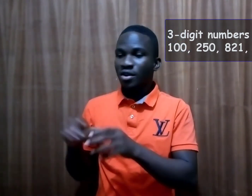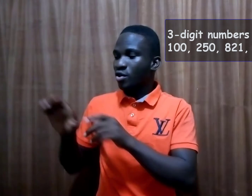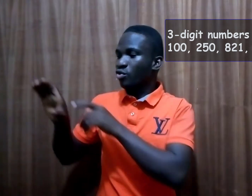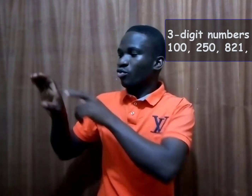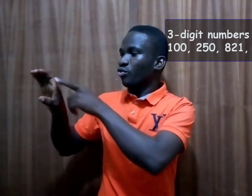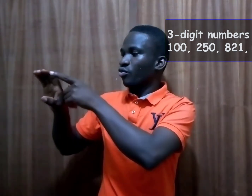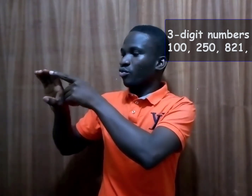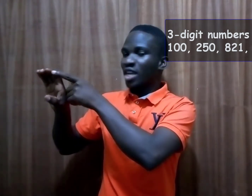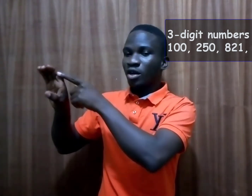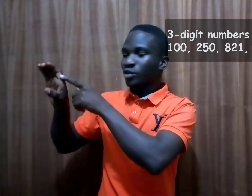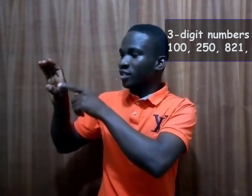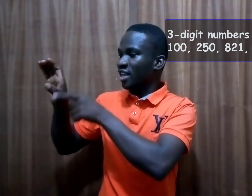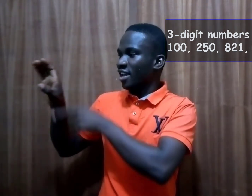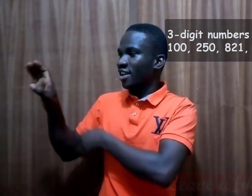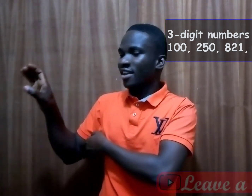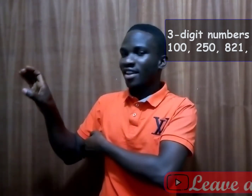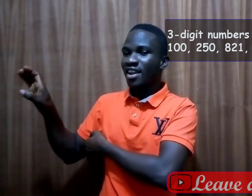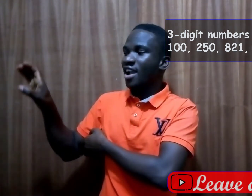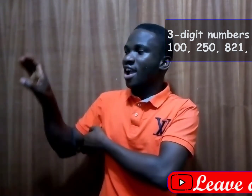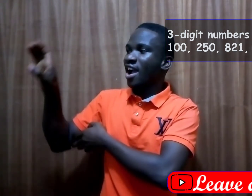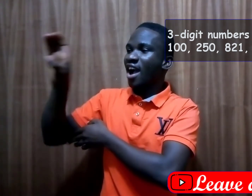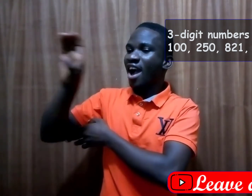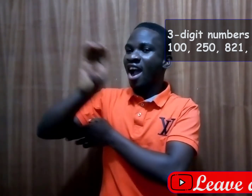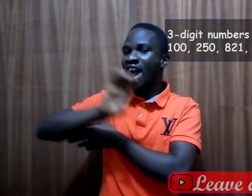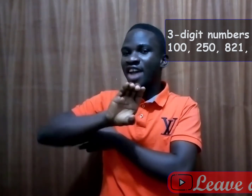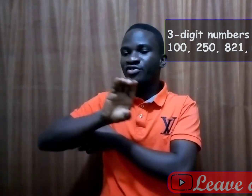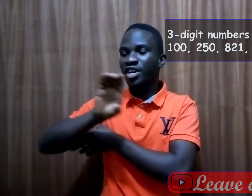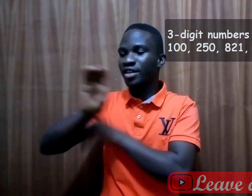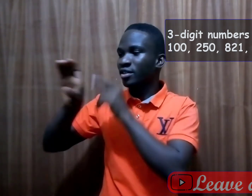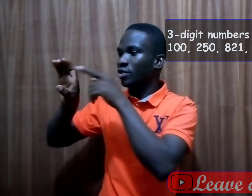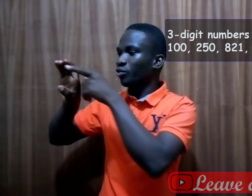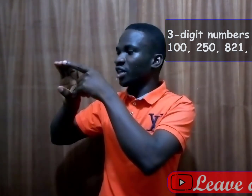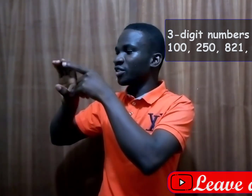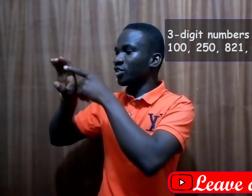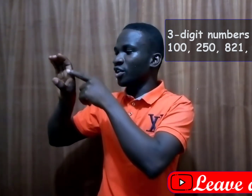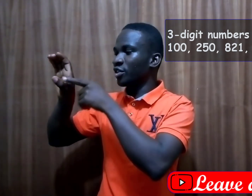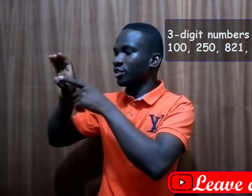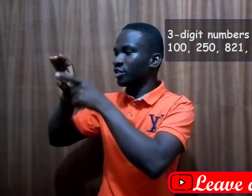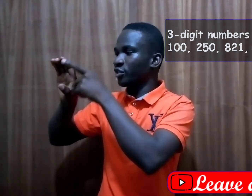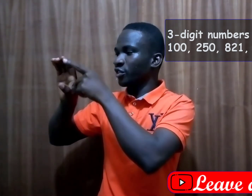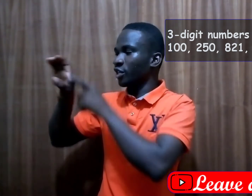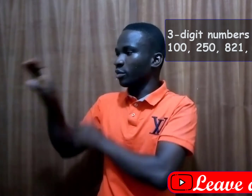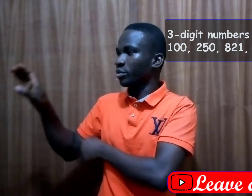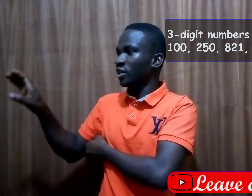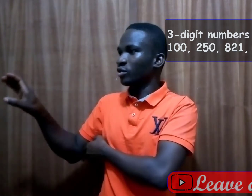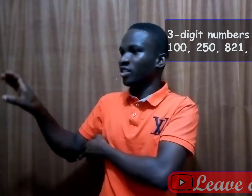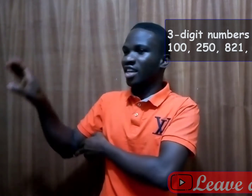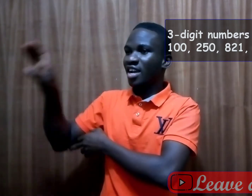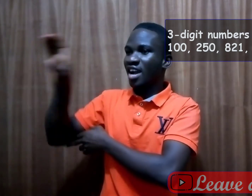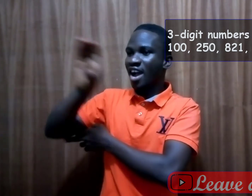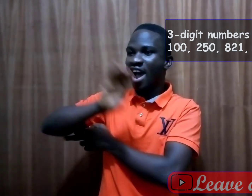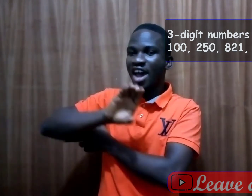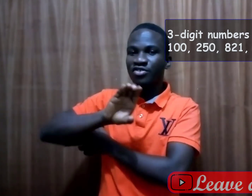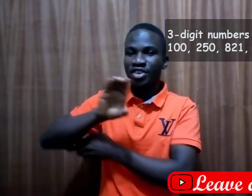We also say hundred with a C chain to say hundred.